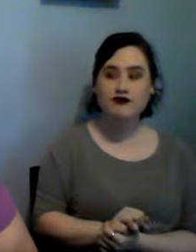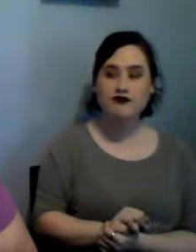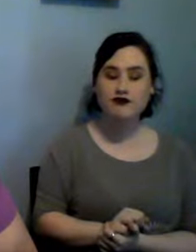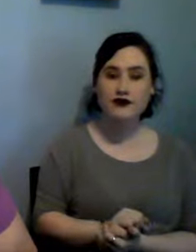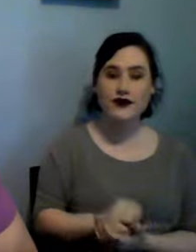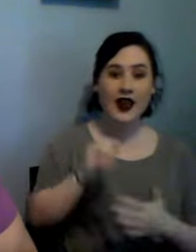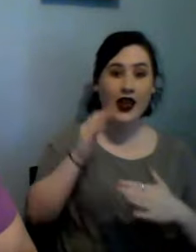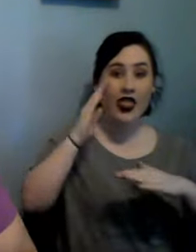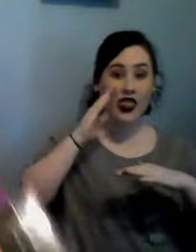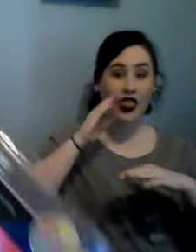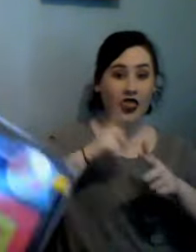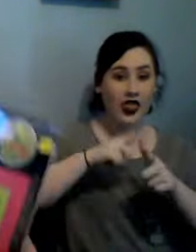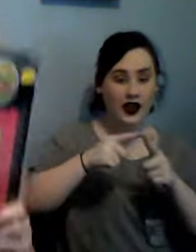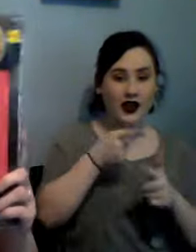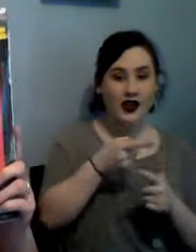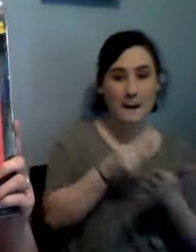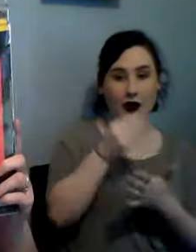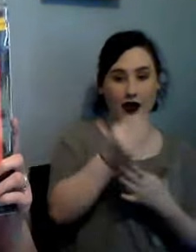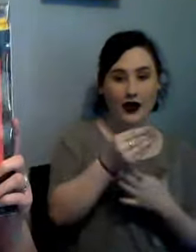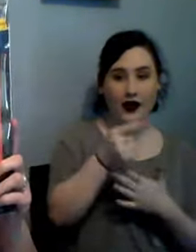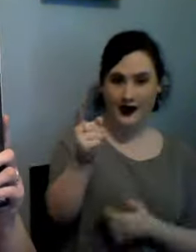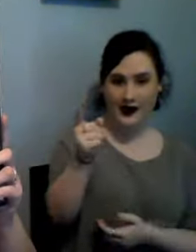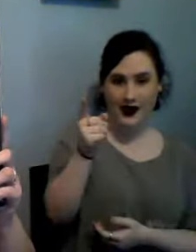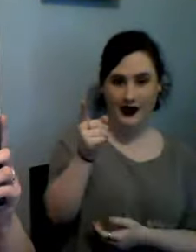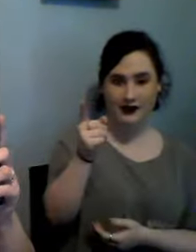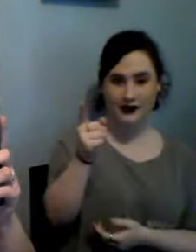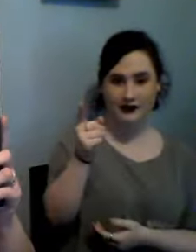then he went to Hobby Lobby and purchased me this one